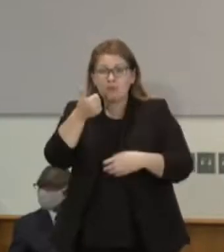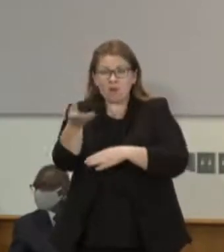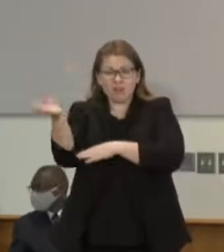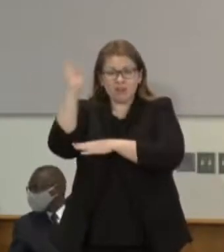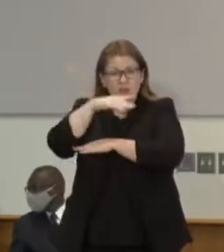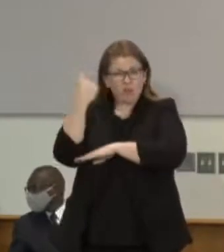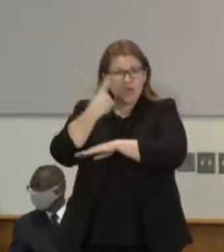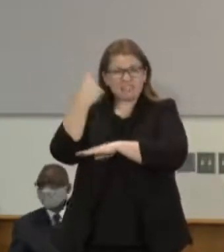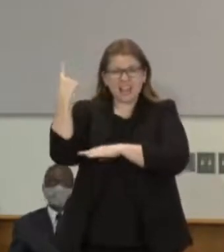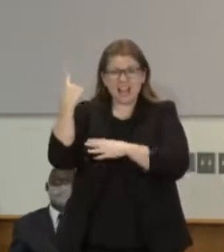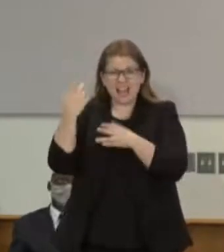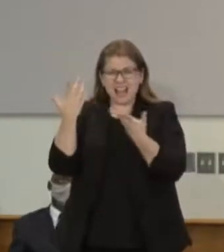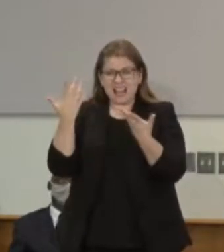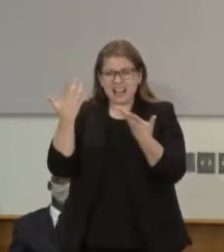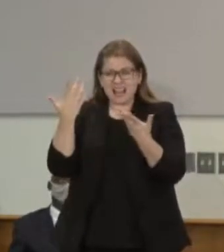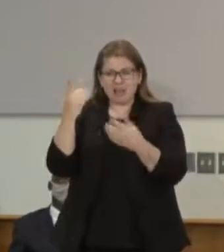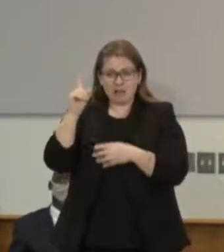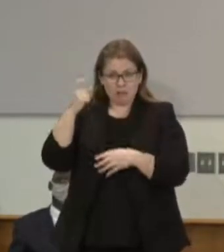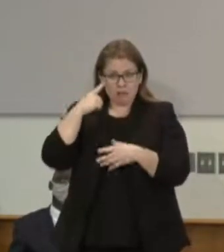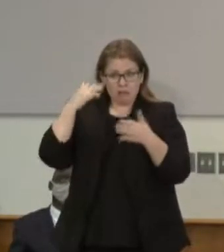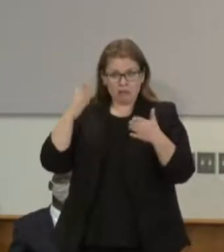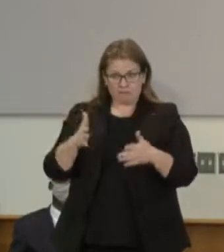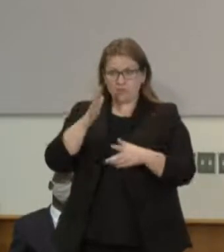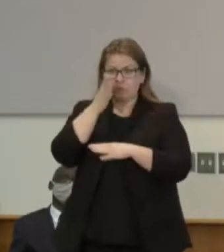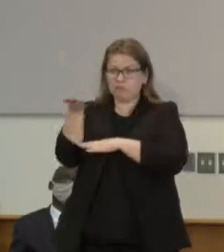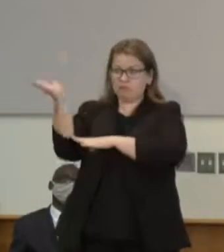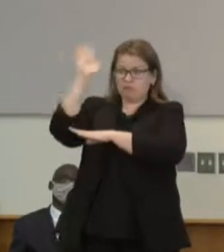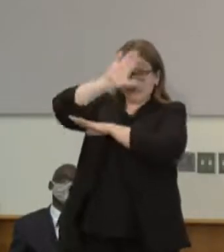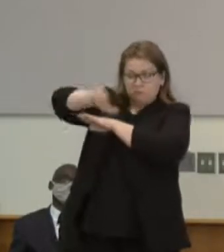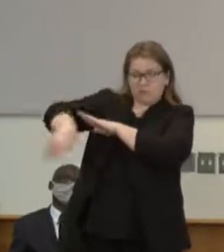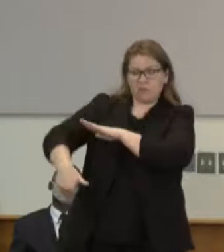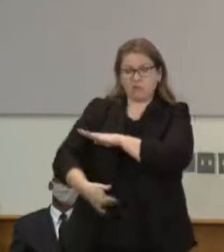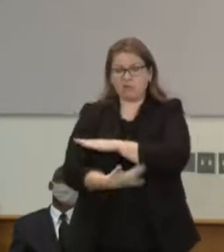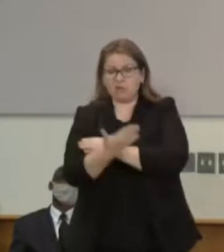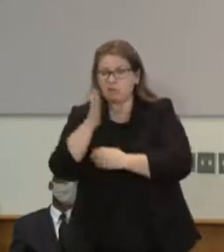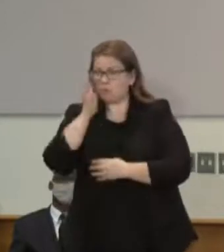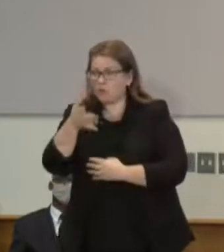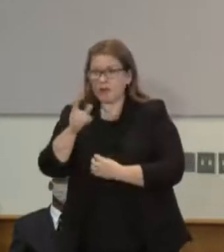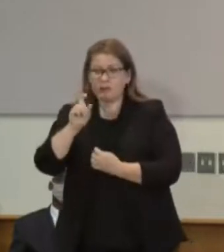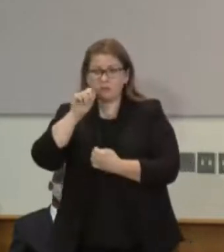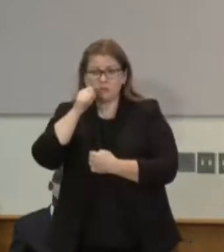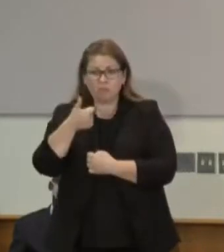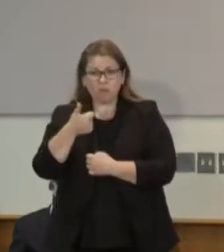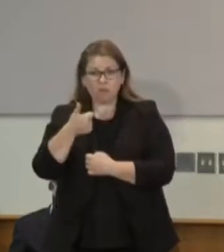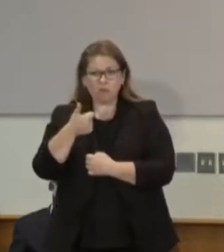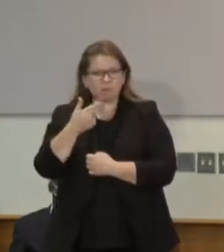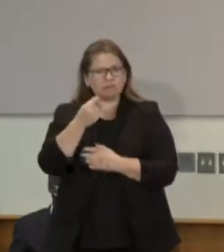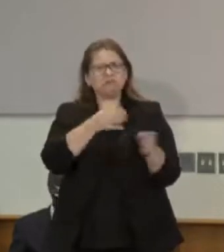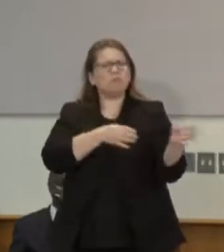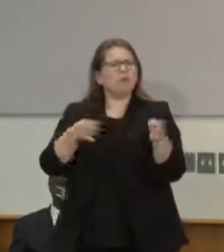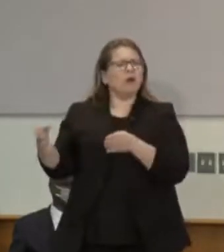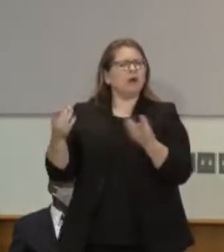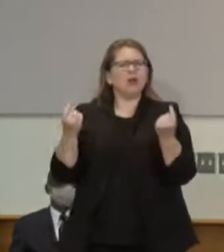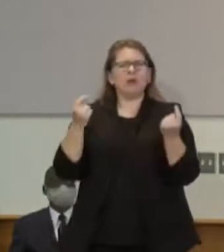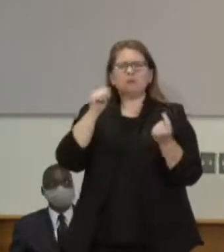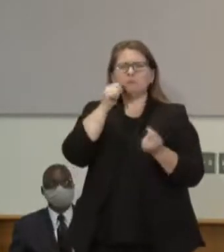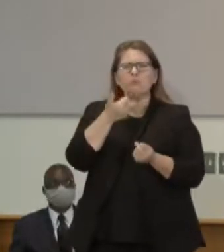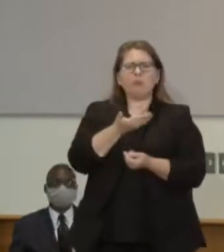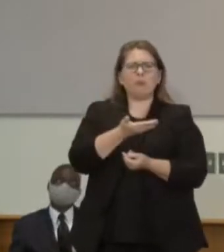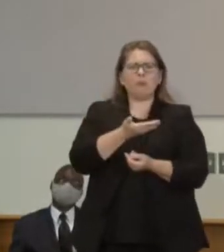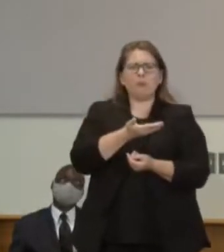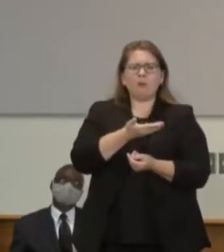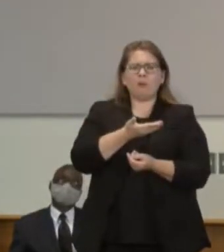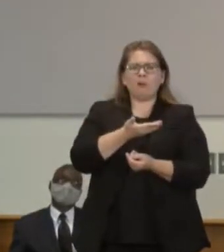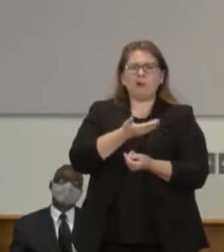The governor told us that you're going to work until the work is done. So the question is, is that your plan? Do you intend to do everything in one day tomorrow?